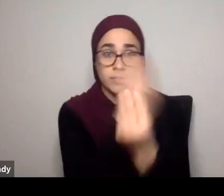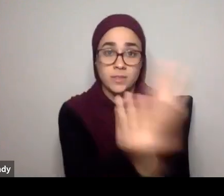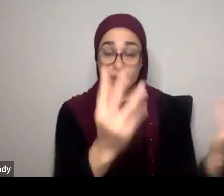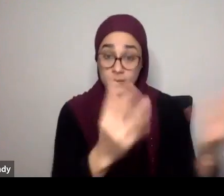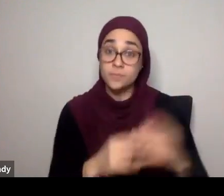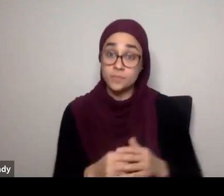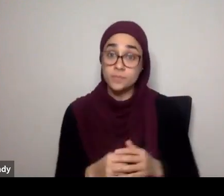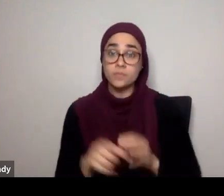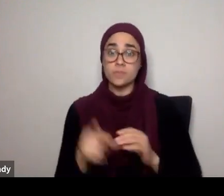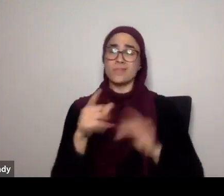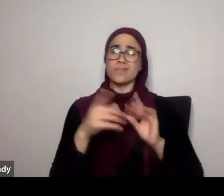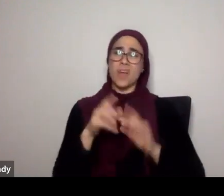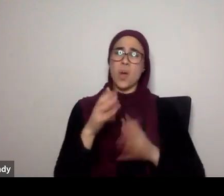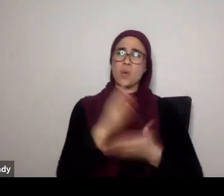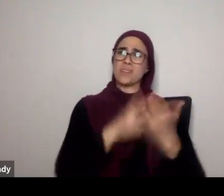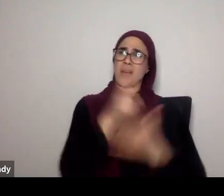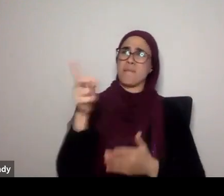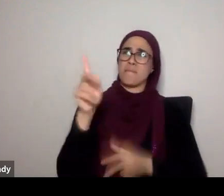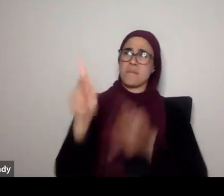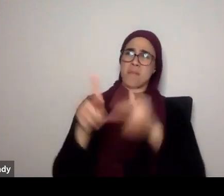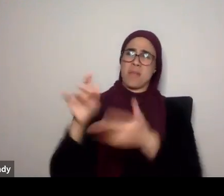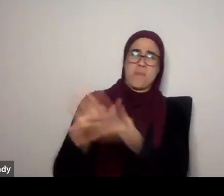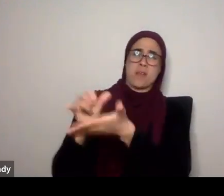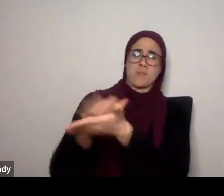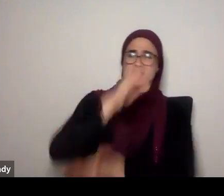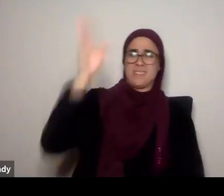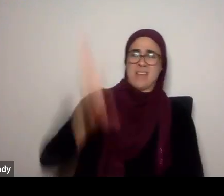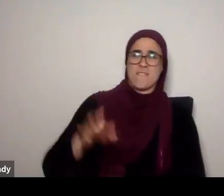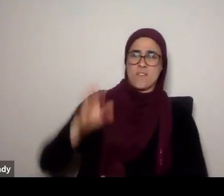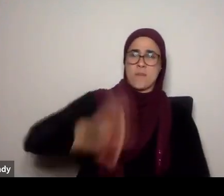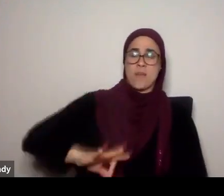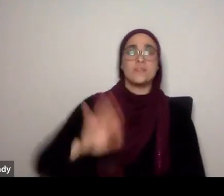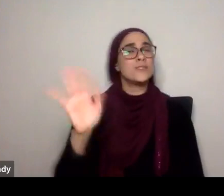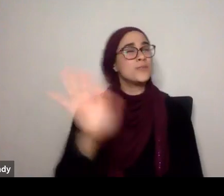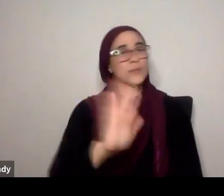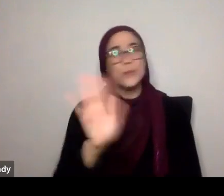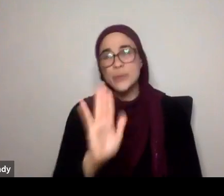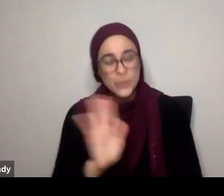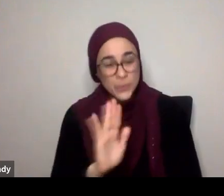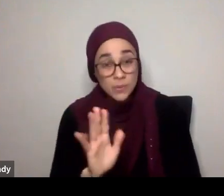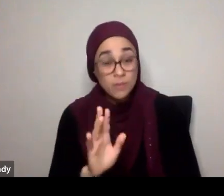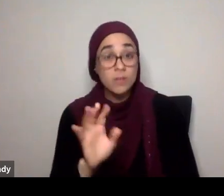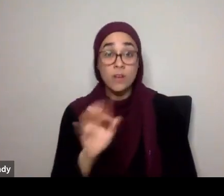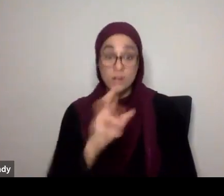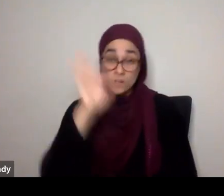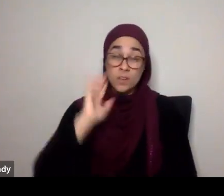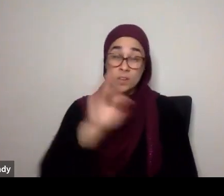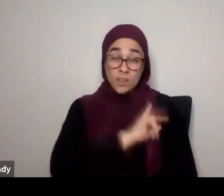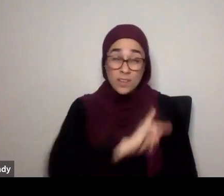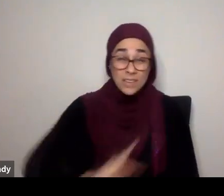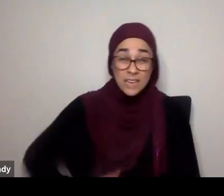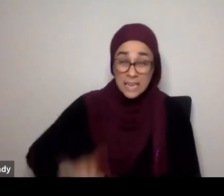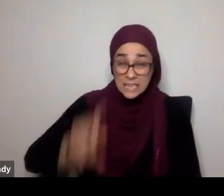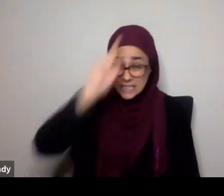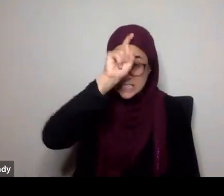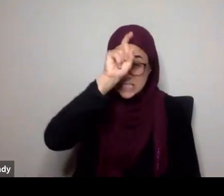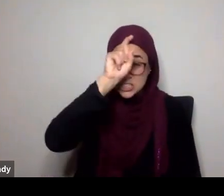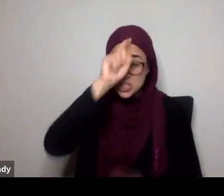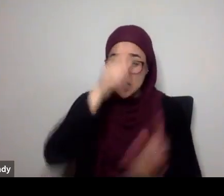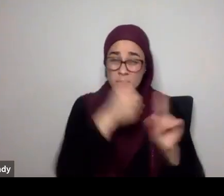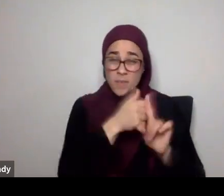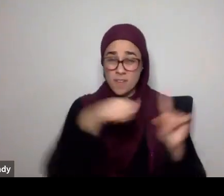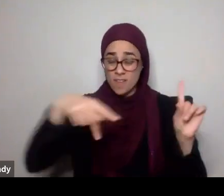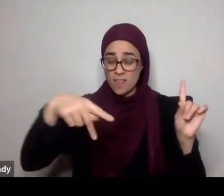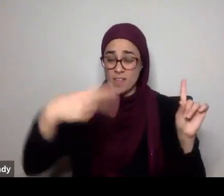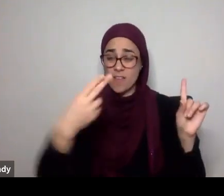never, we can never say that, even, Firaun, who is considered, to be one of the greatest, people of injustice, one of the icons, of